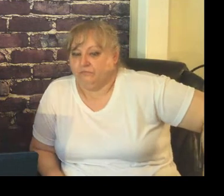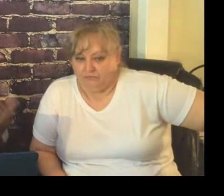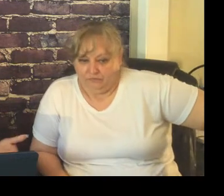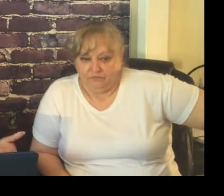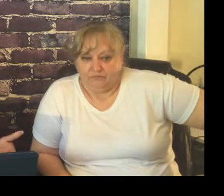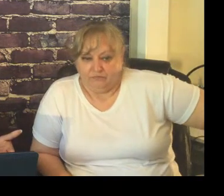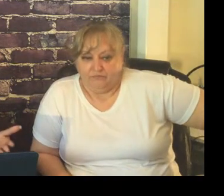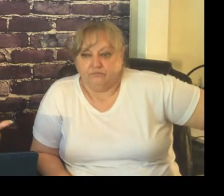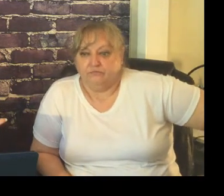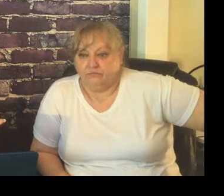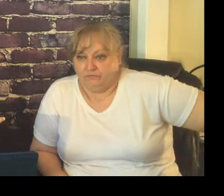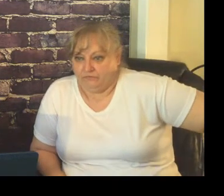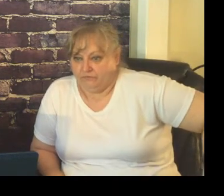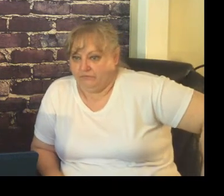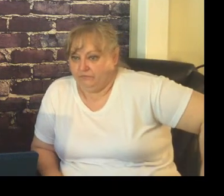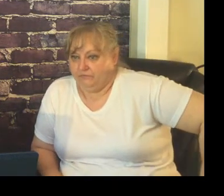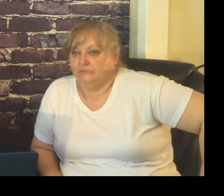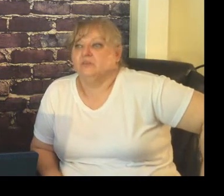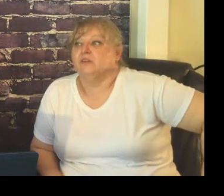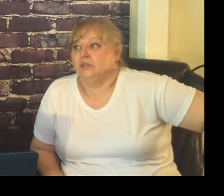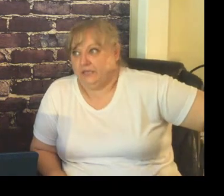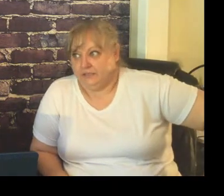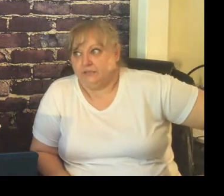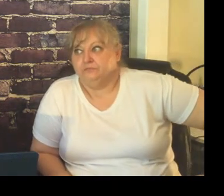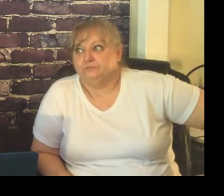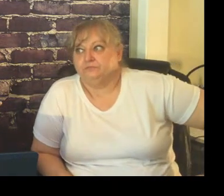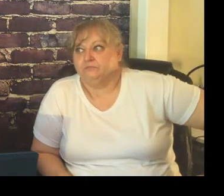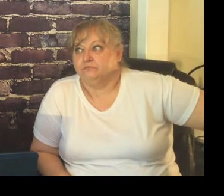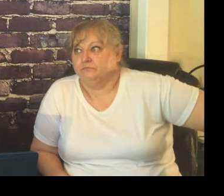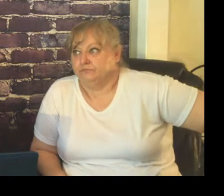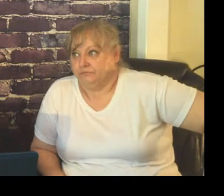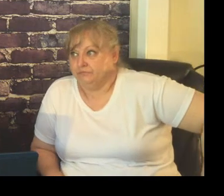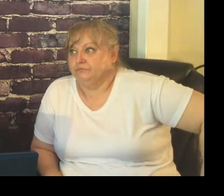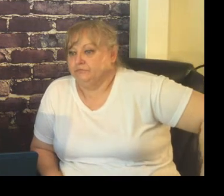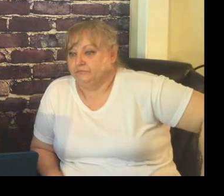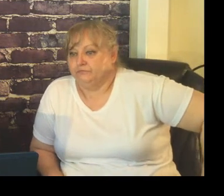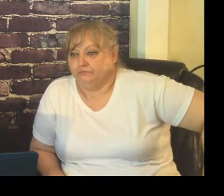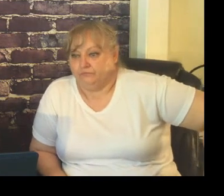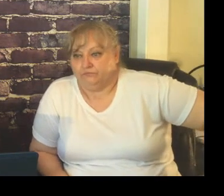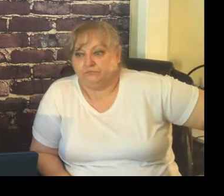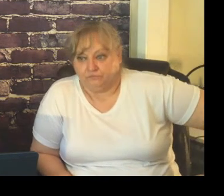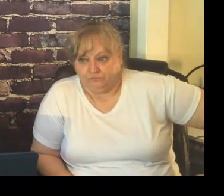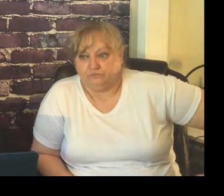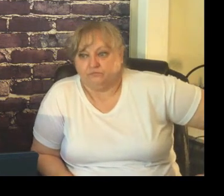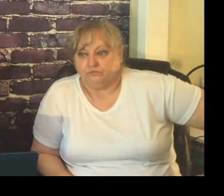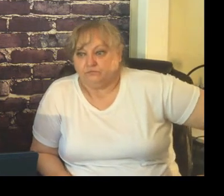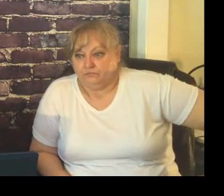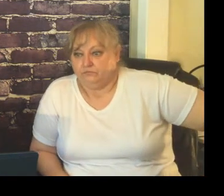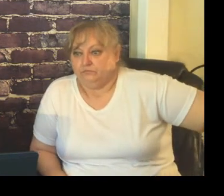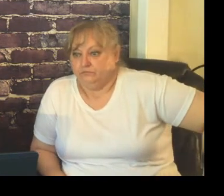to them so we've gone to jobs we've gone to restaurants we've gone we've gone to houses you know we started on the first